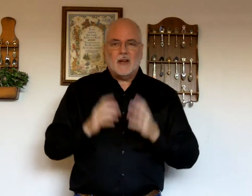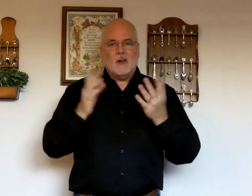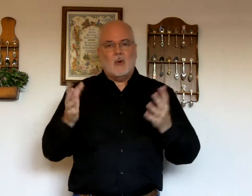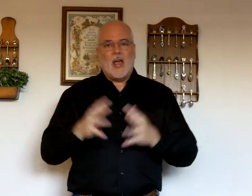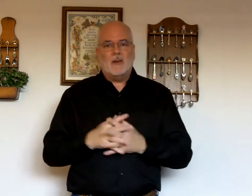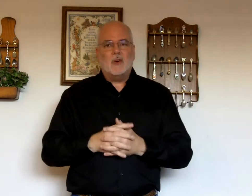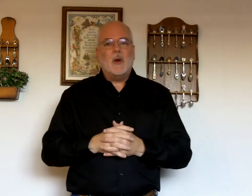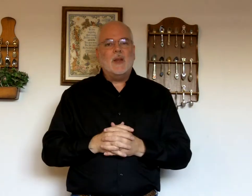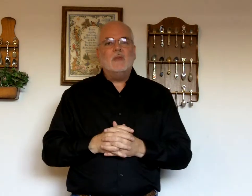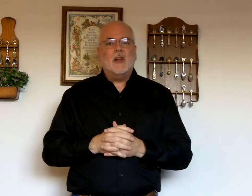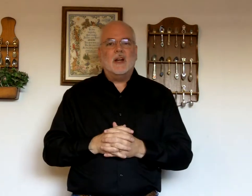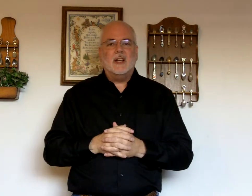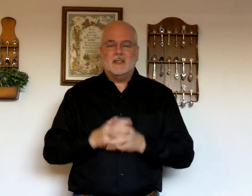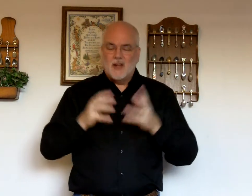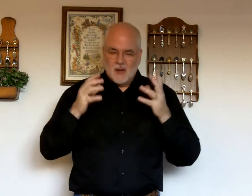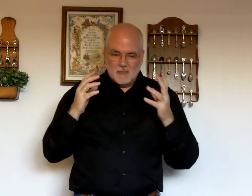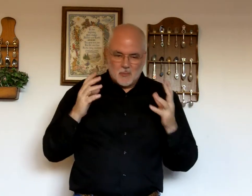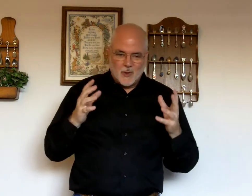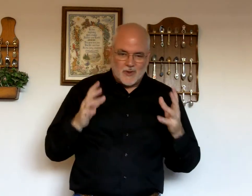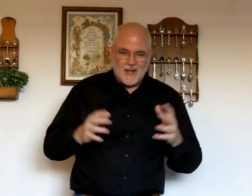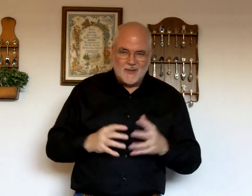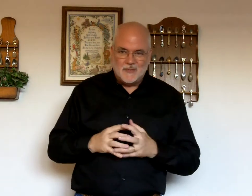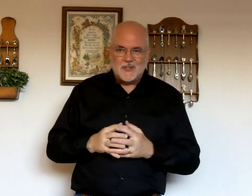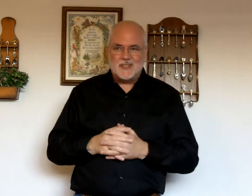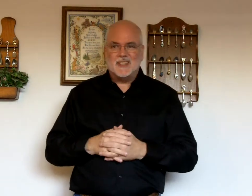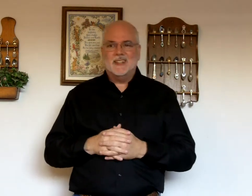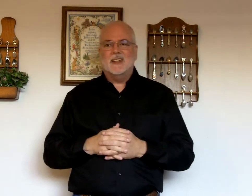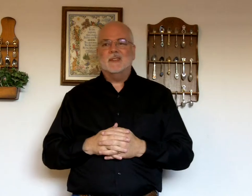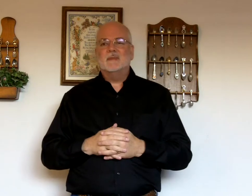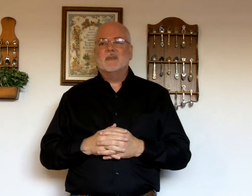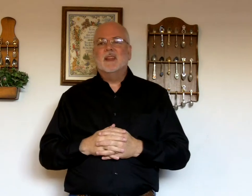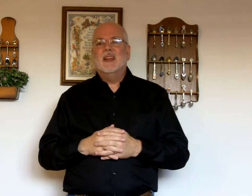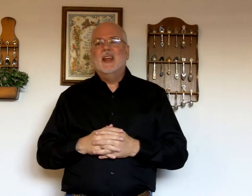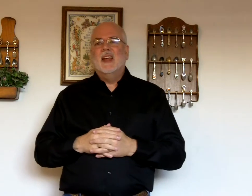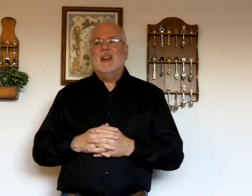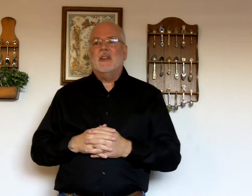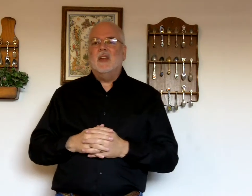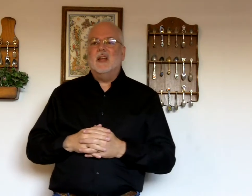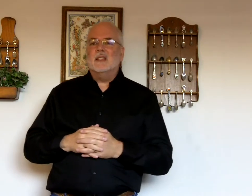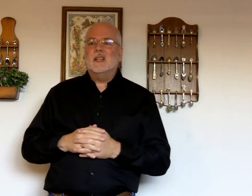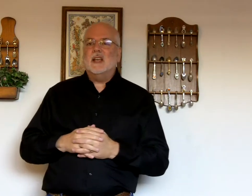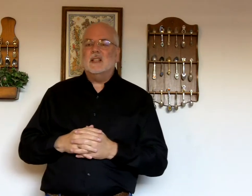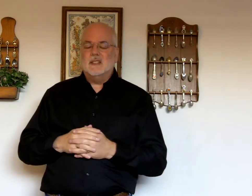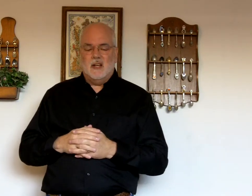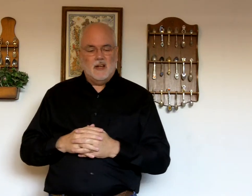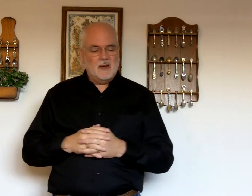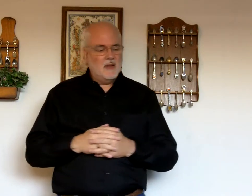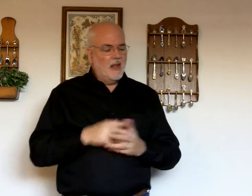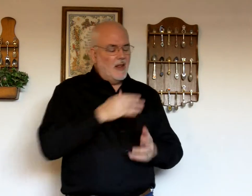however great you feel it is put that emphasis in there things he has done things